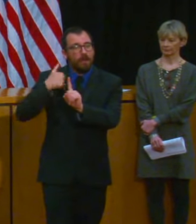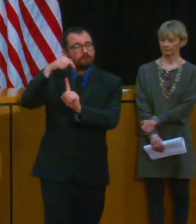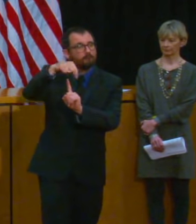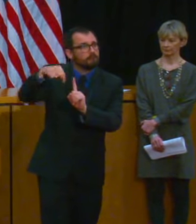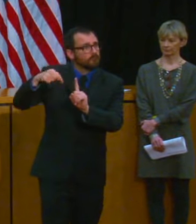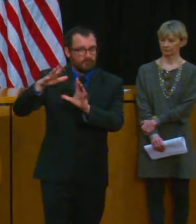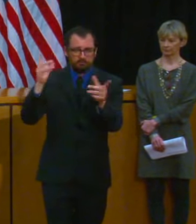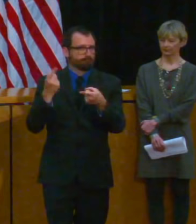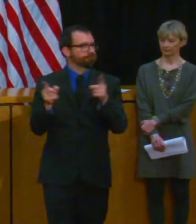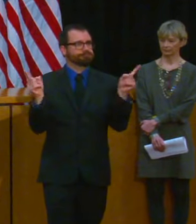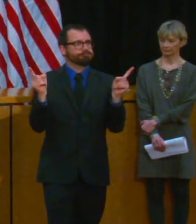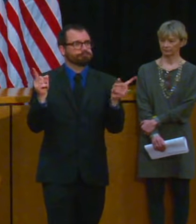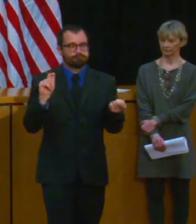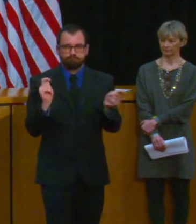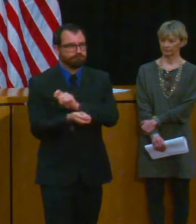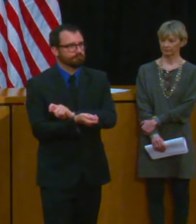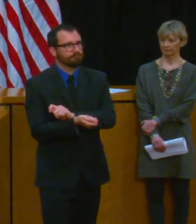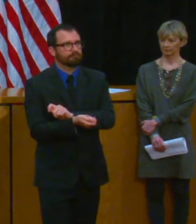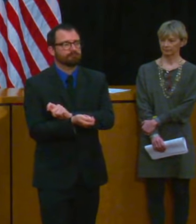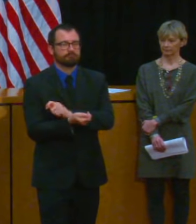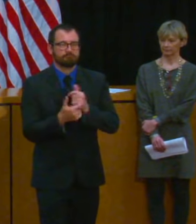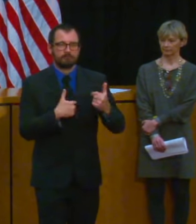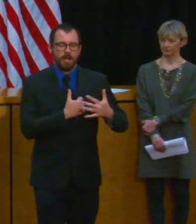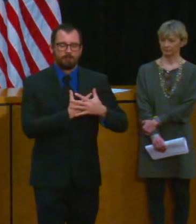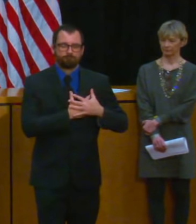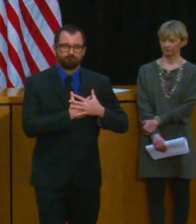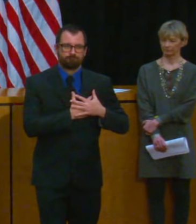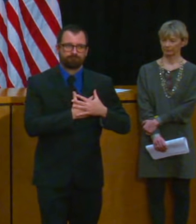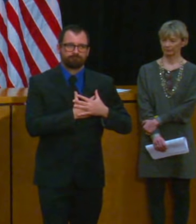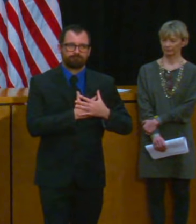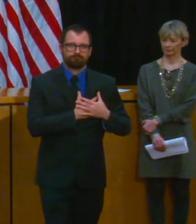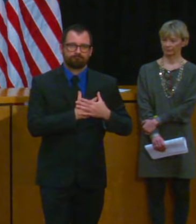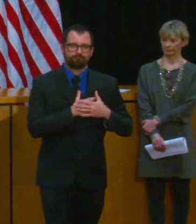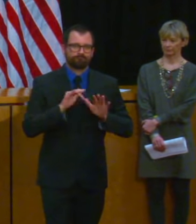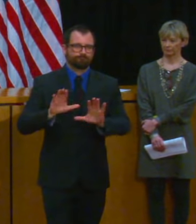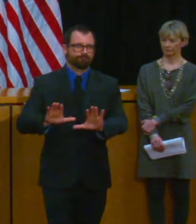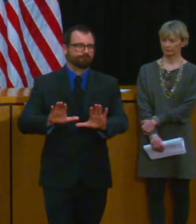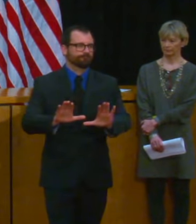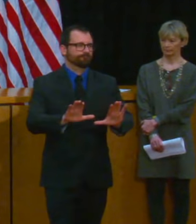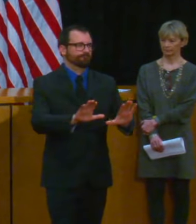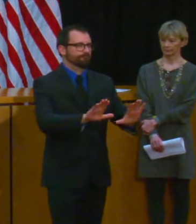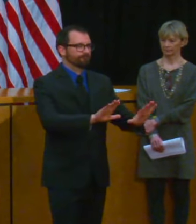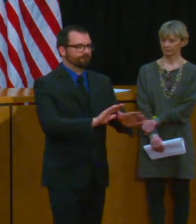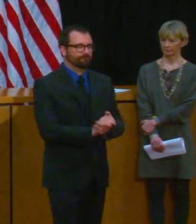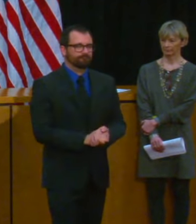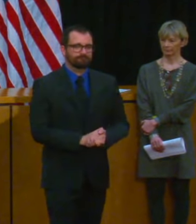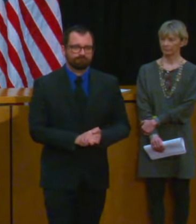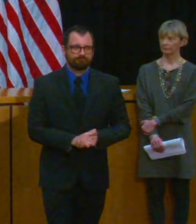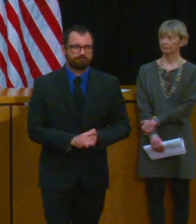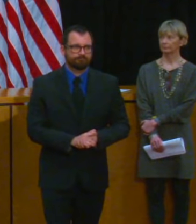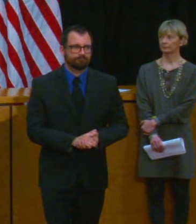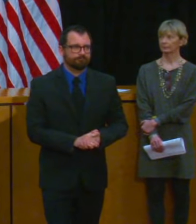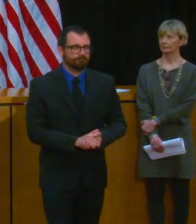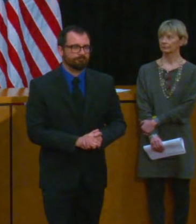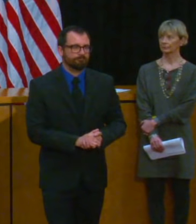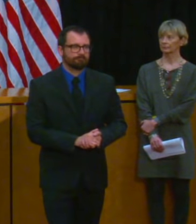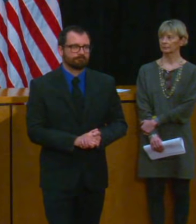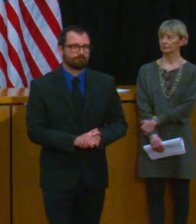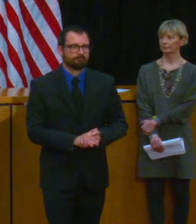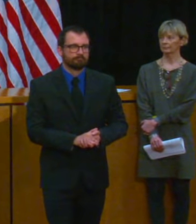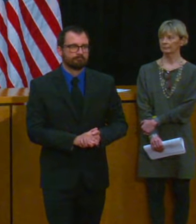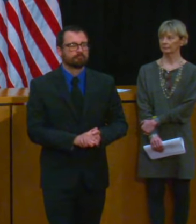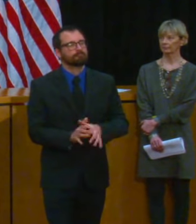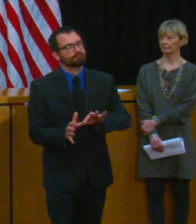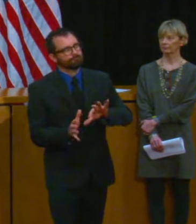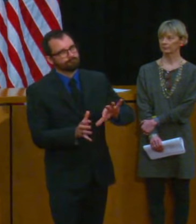everyone who's lost someone to this terrible virus finally we continue to chase every avenue that's available to us with